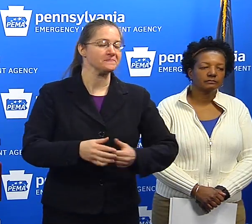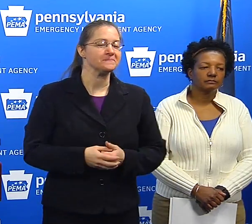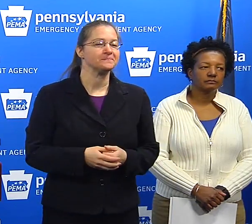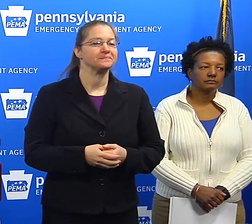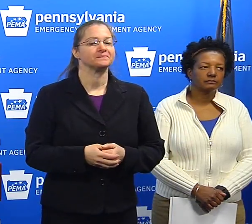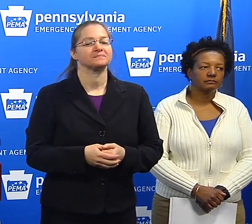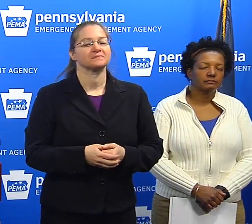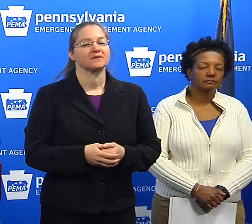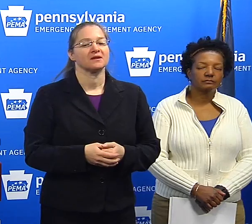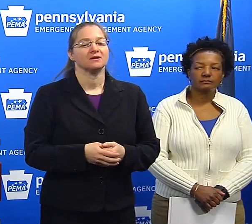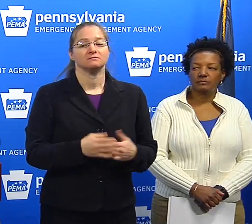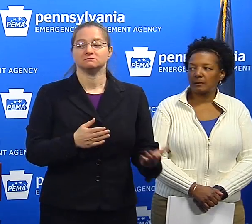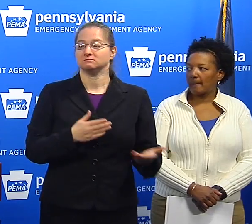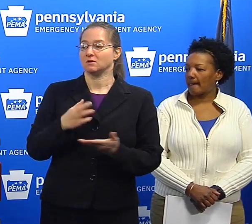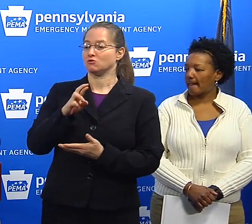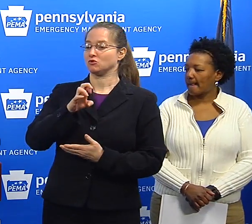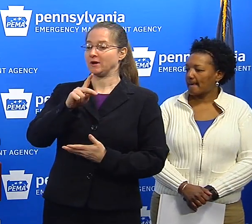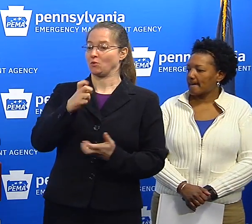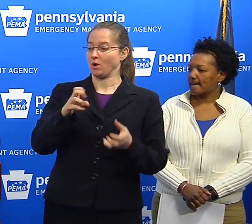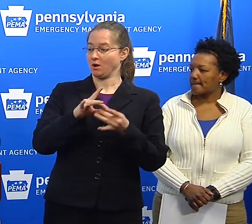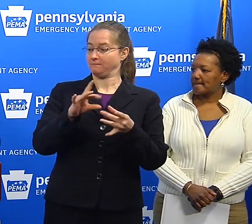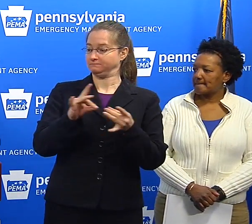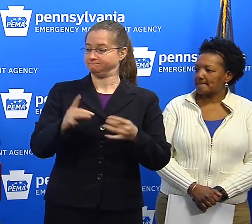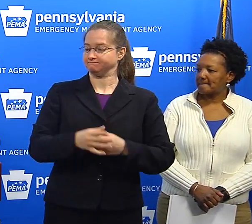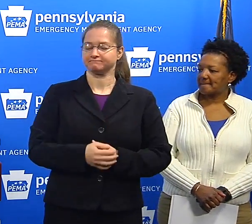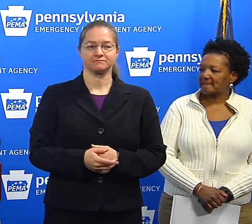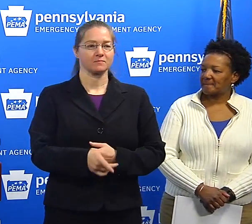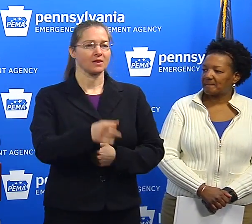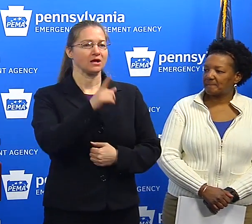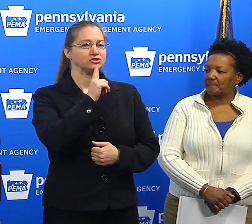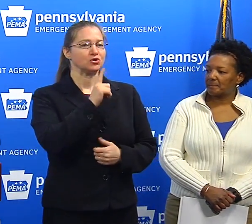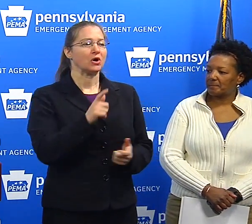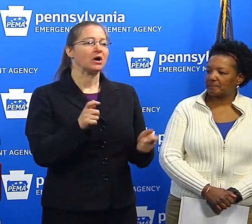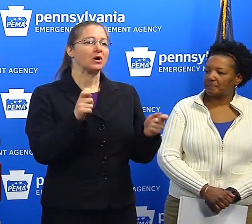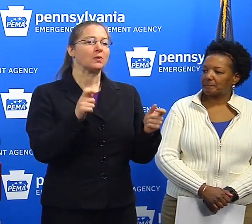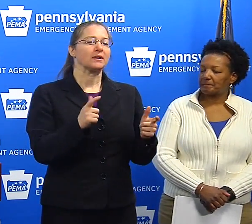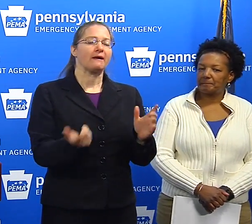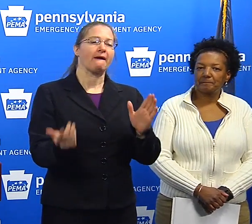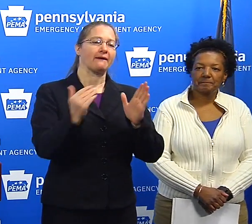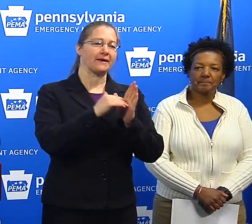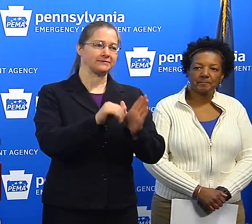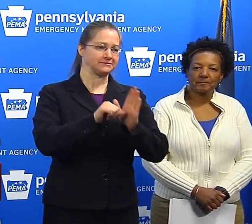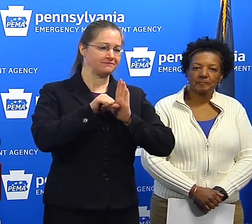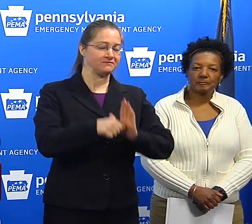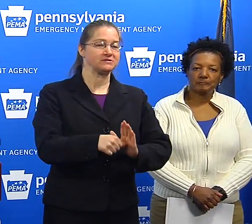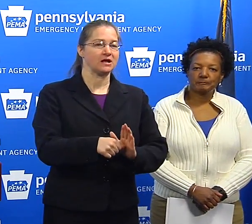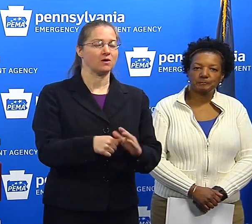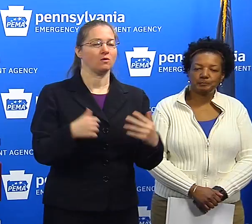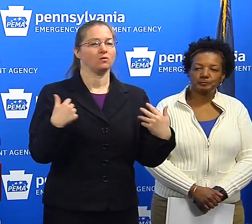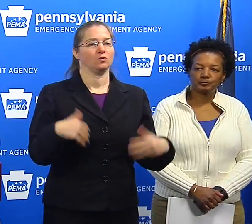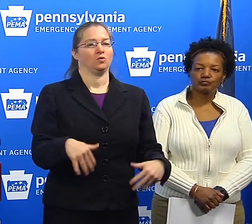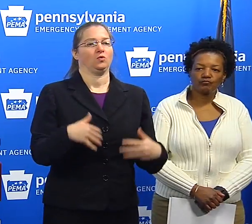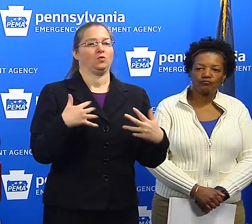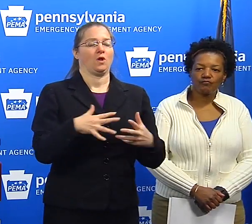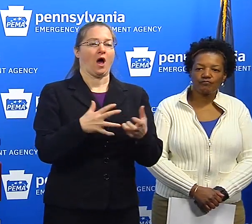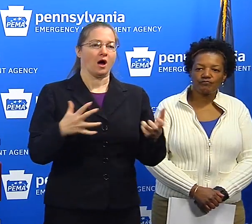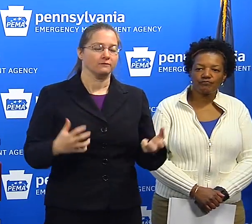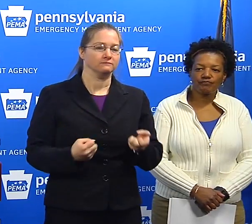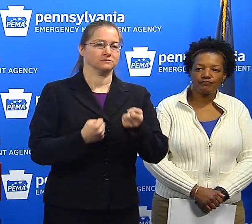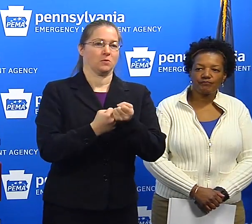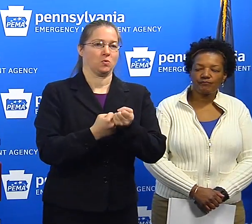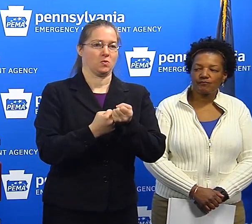Rick, do you want to say a few words? Sure. Just very quickly, and just to reemphasize, there's been a tremendous support